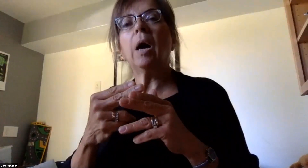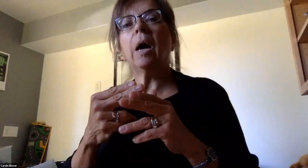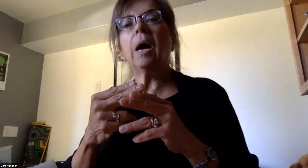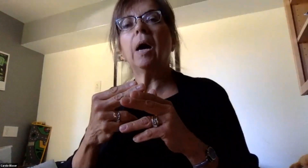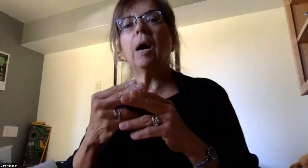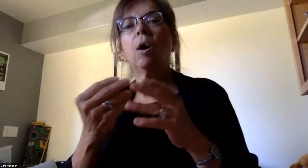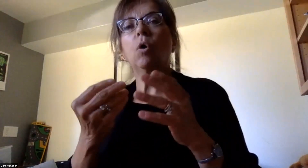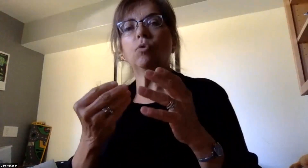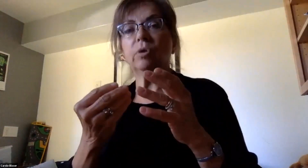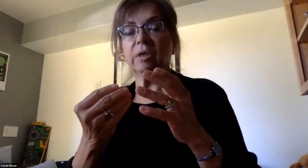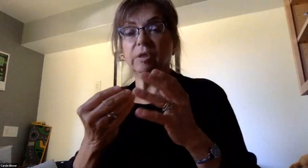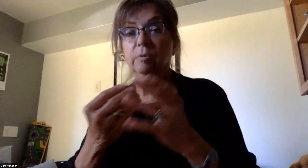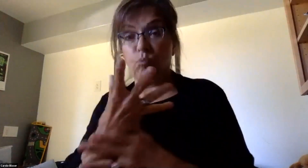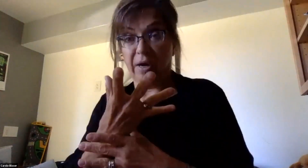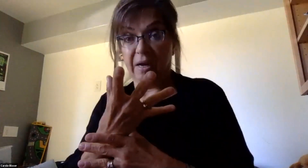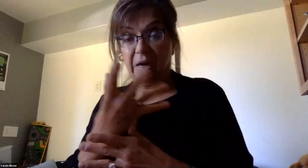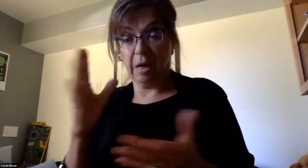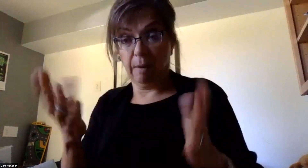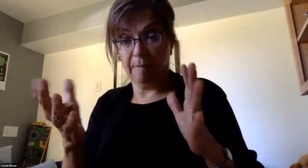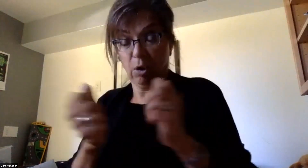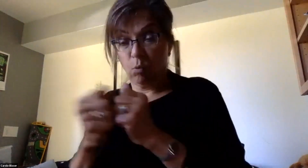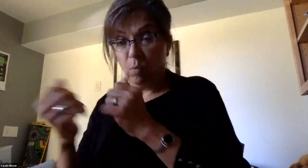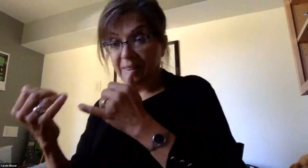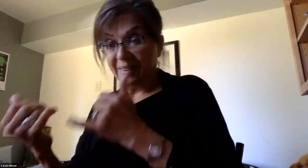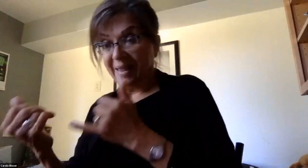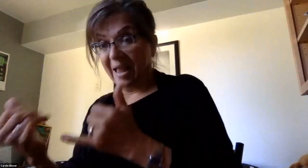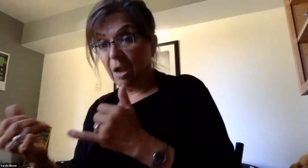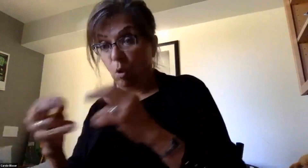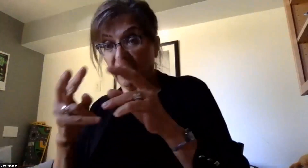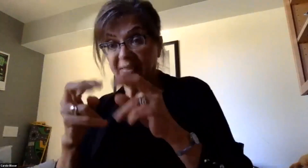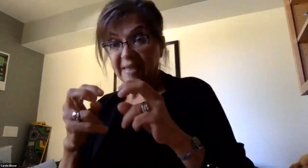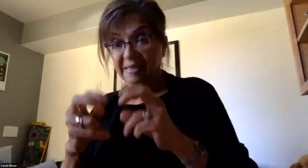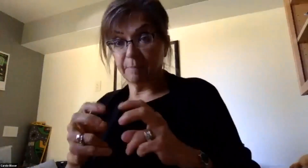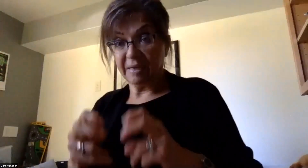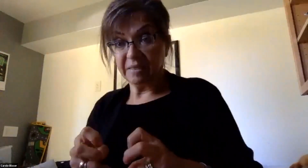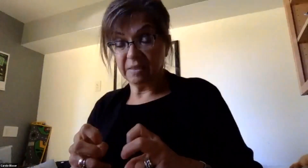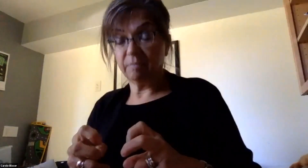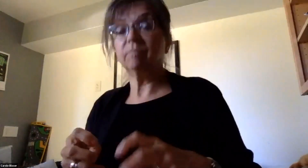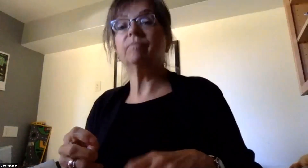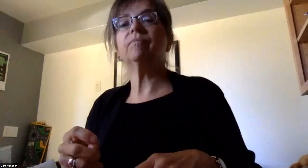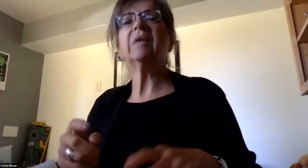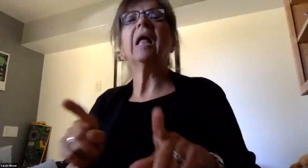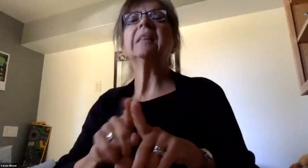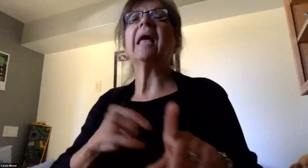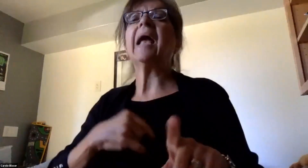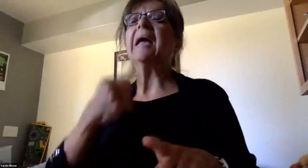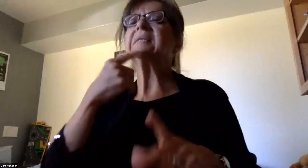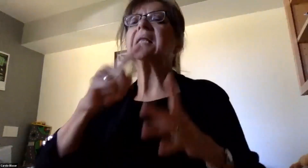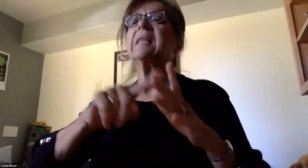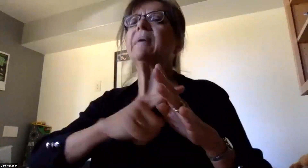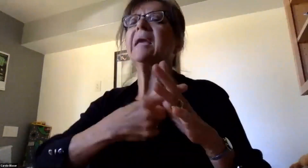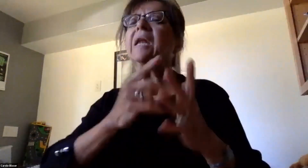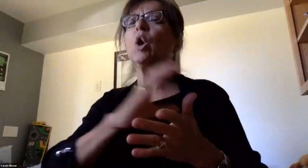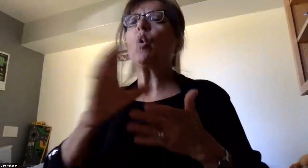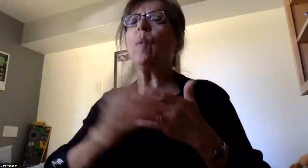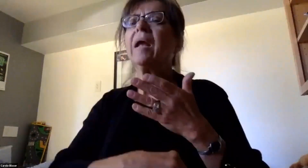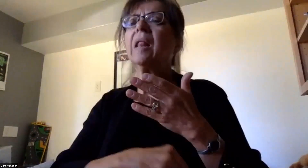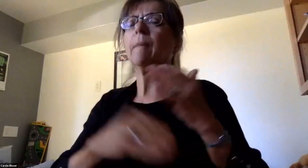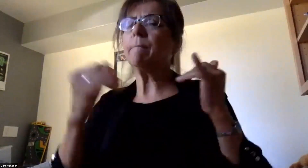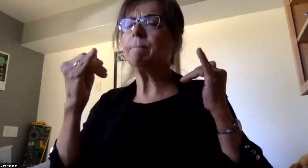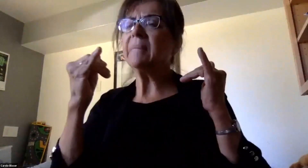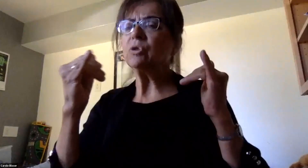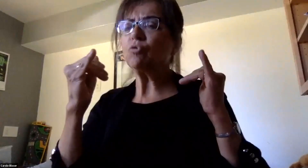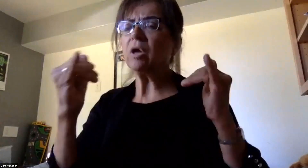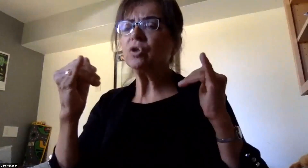this 2021 school year in terms of assessment. As I mentioned at the beginning, curriculum, instruction, and